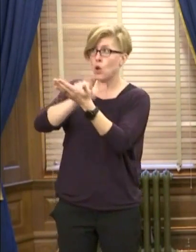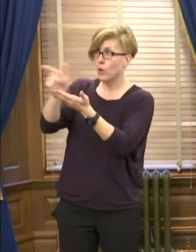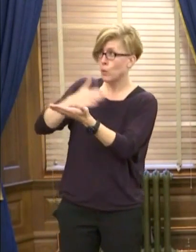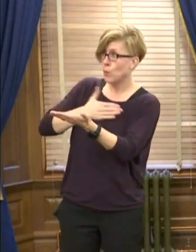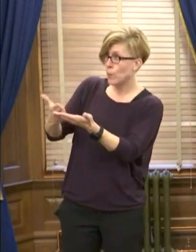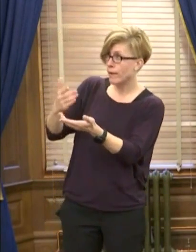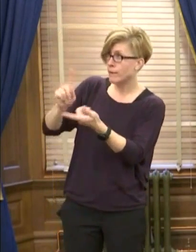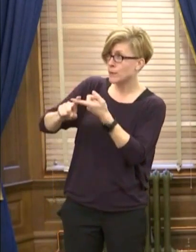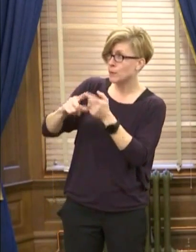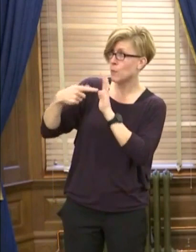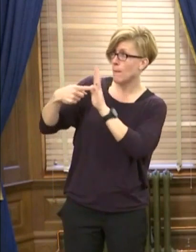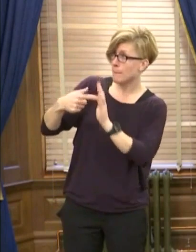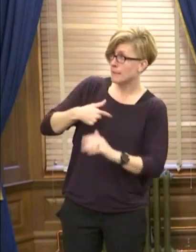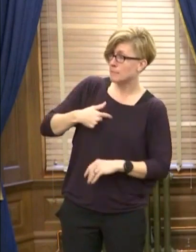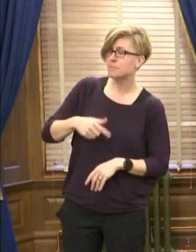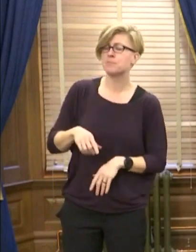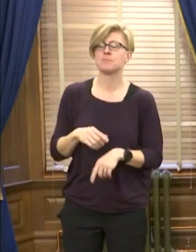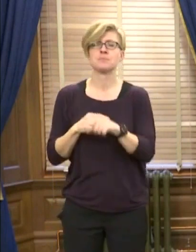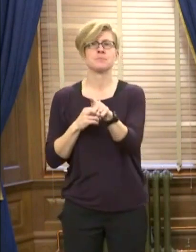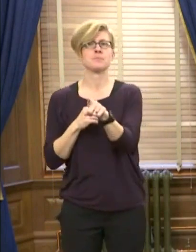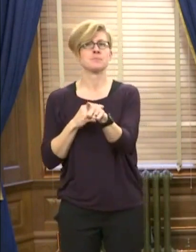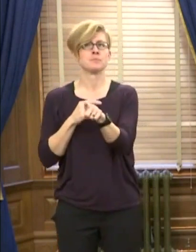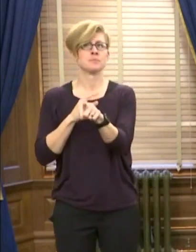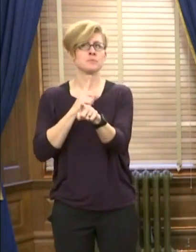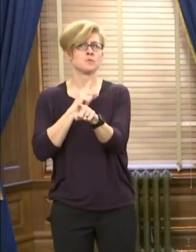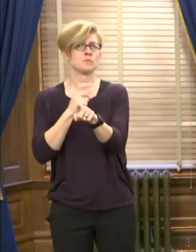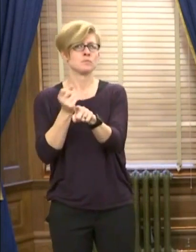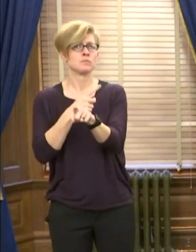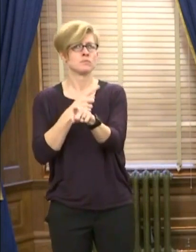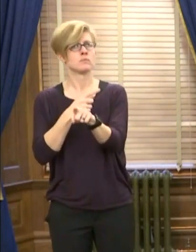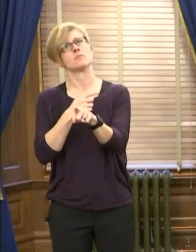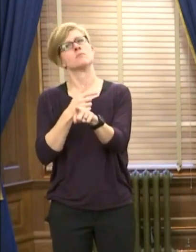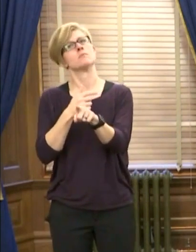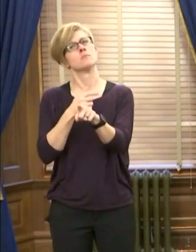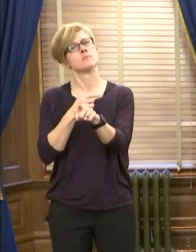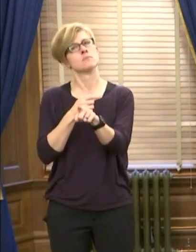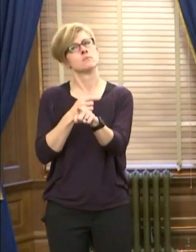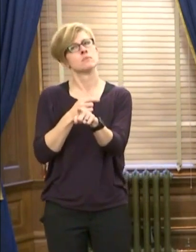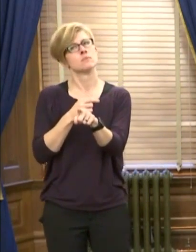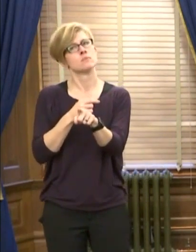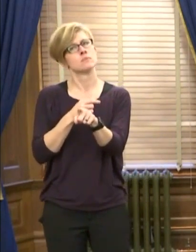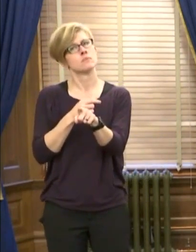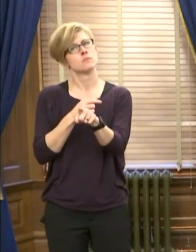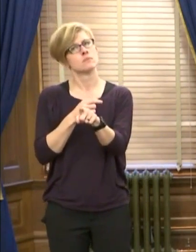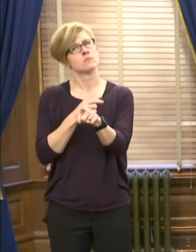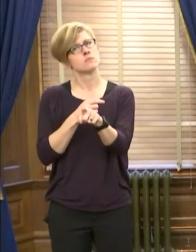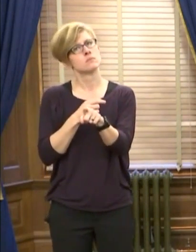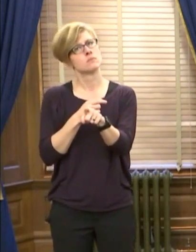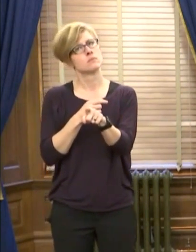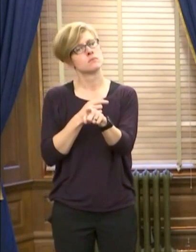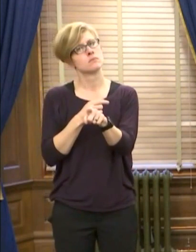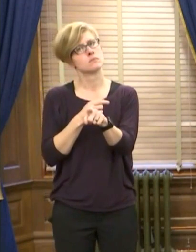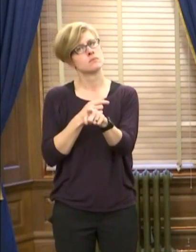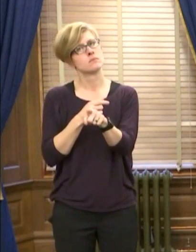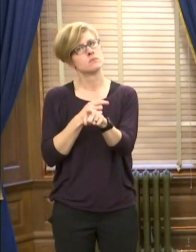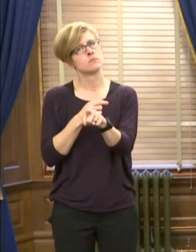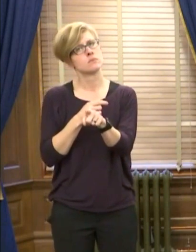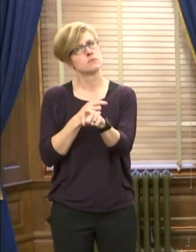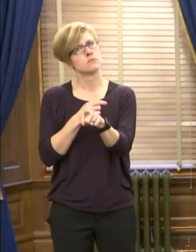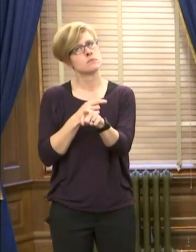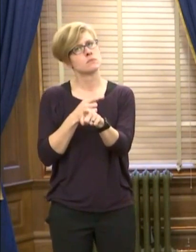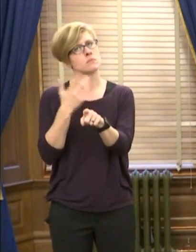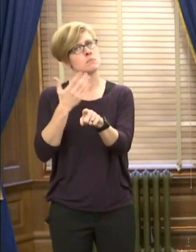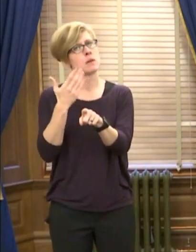There's a new vaccine reporting practice that supposedly went in place this week with a snapshot. Maybe